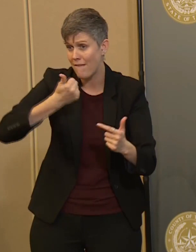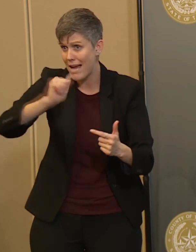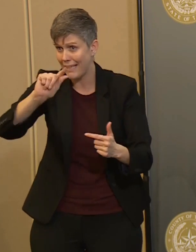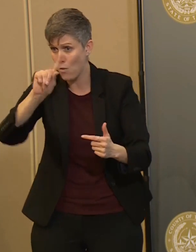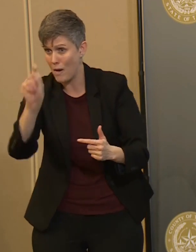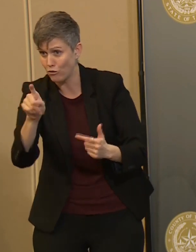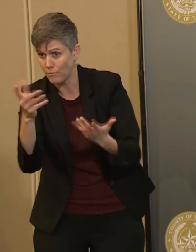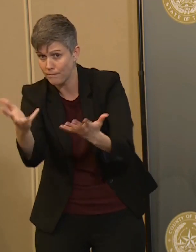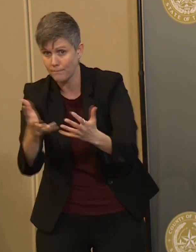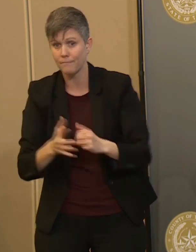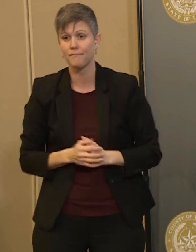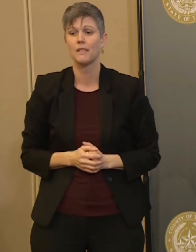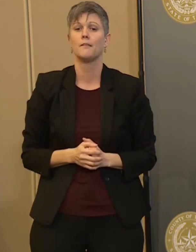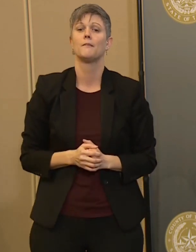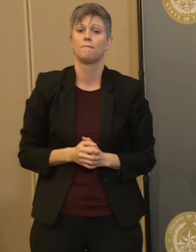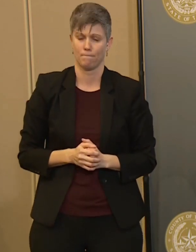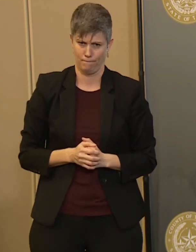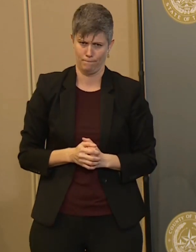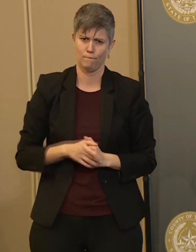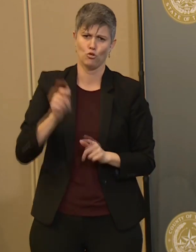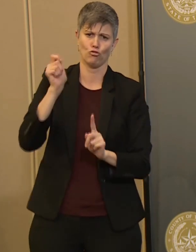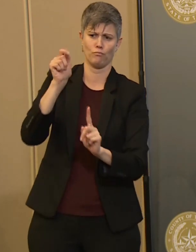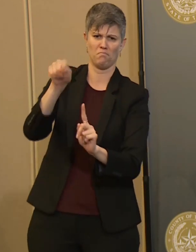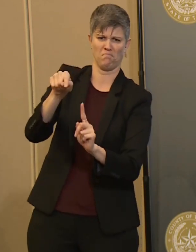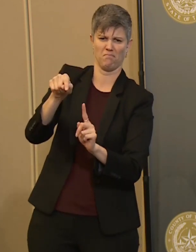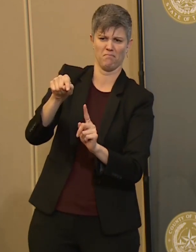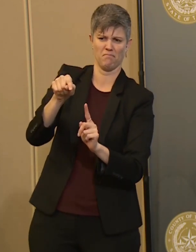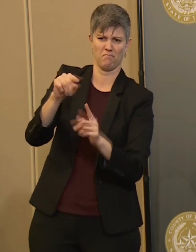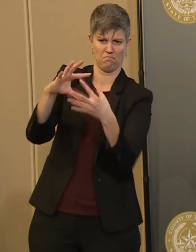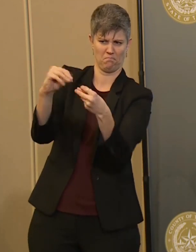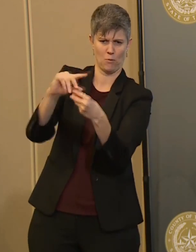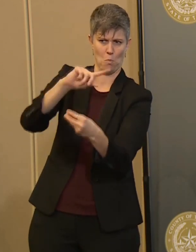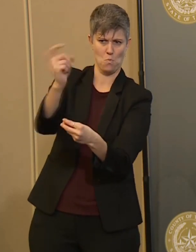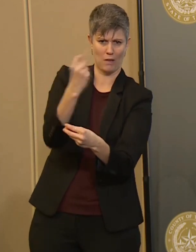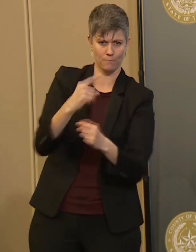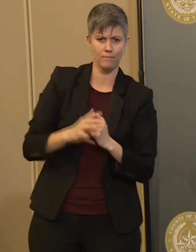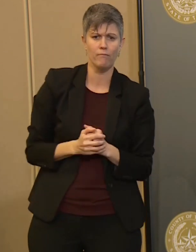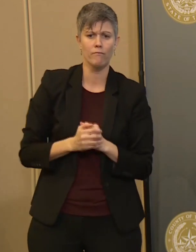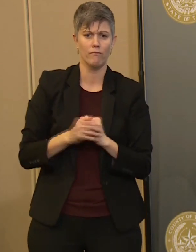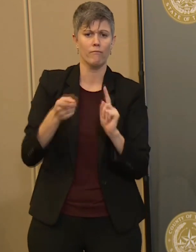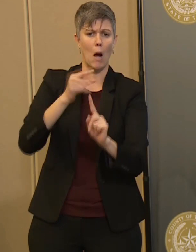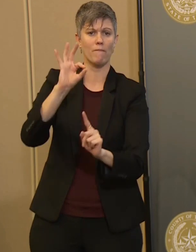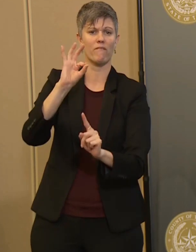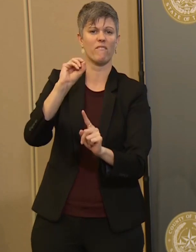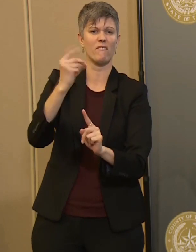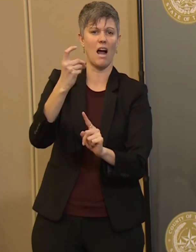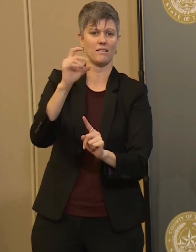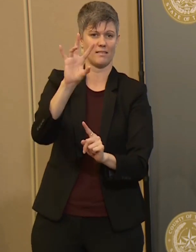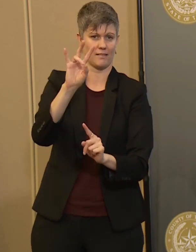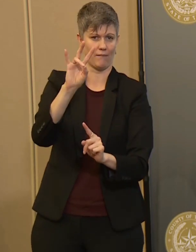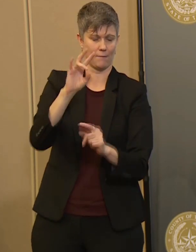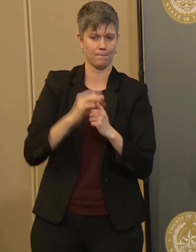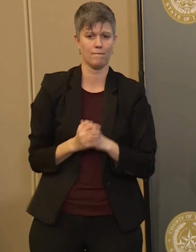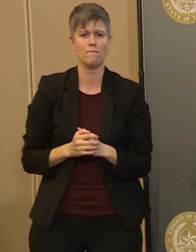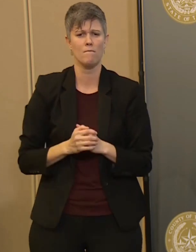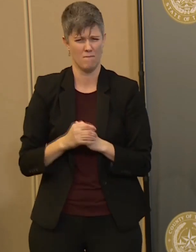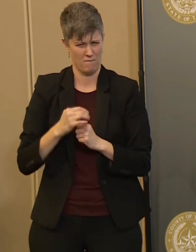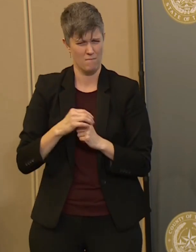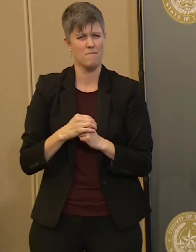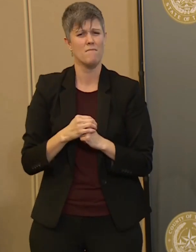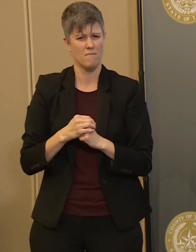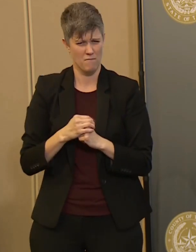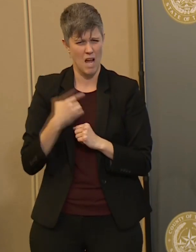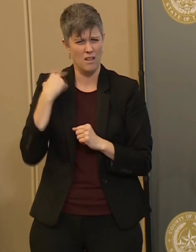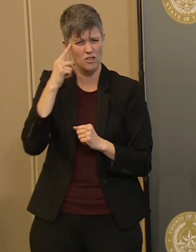Okay, Judge, the number of questions here. The first question is from Fox 7. I believe this would probably be for Dr. Escott.